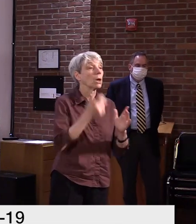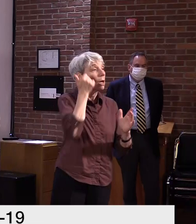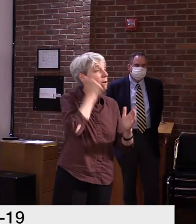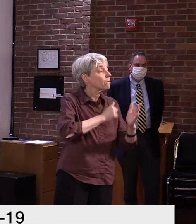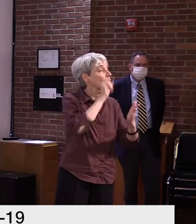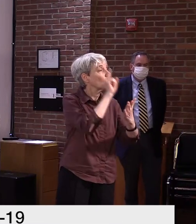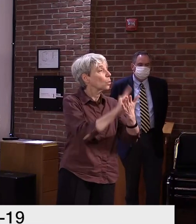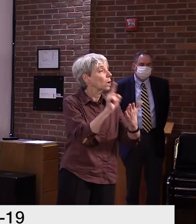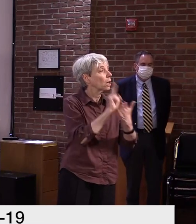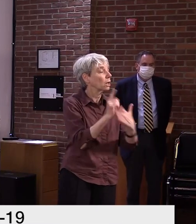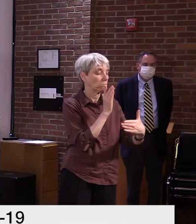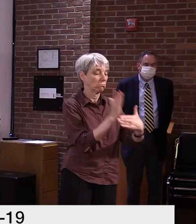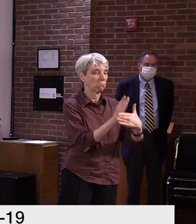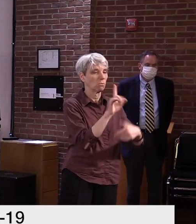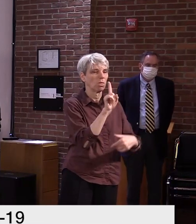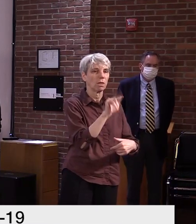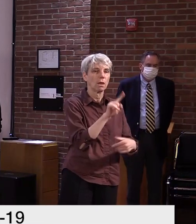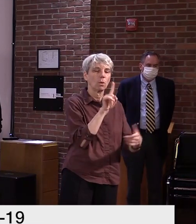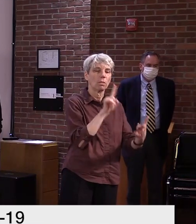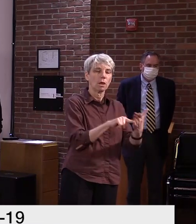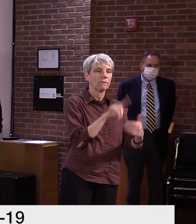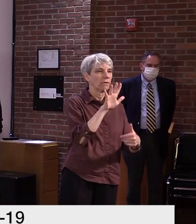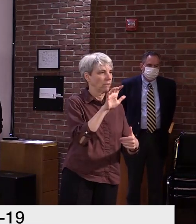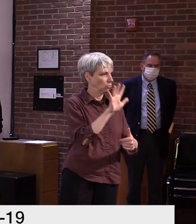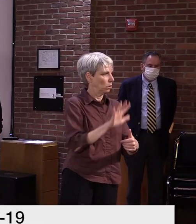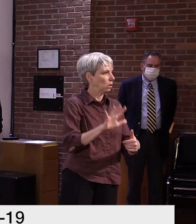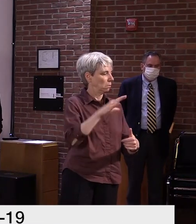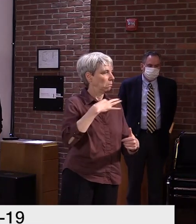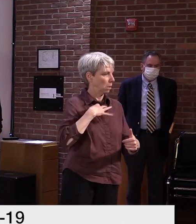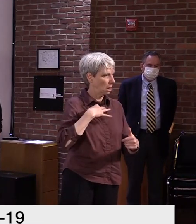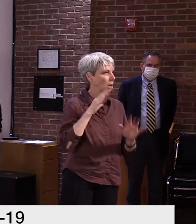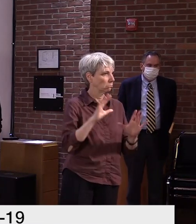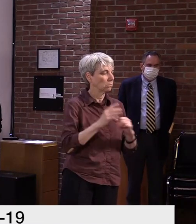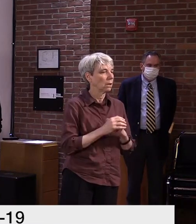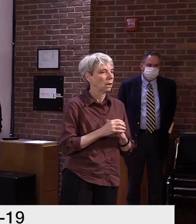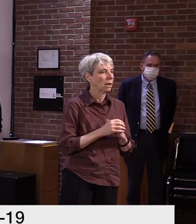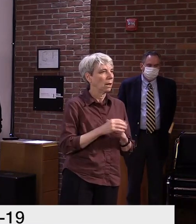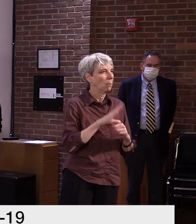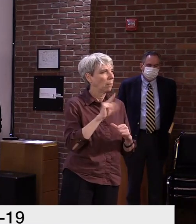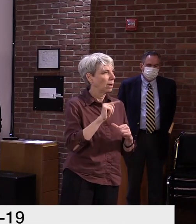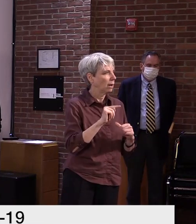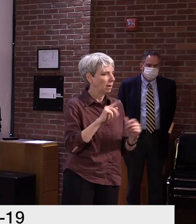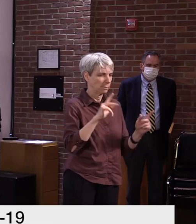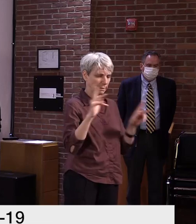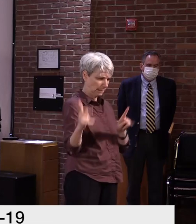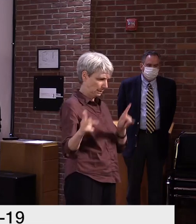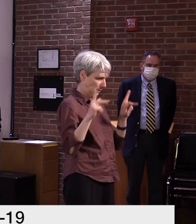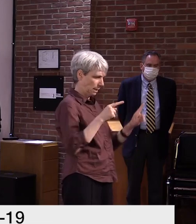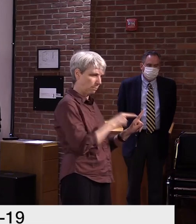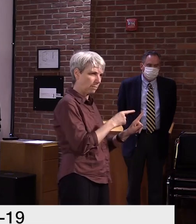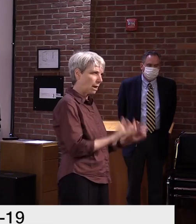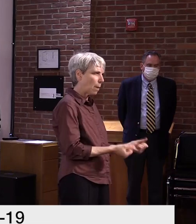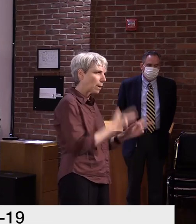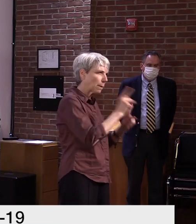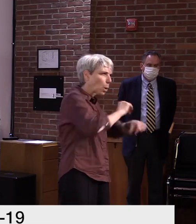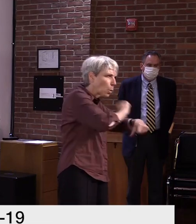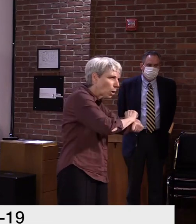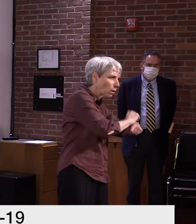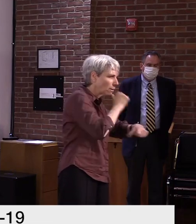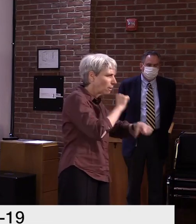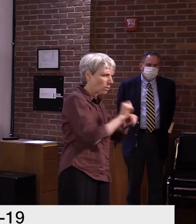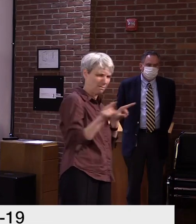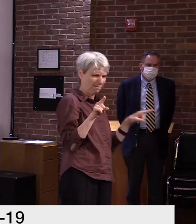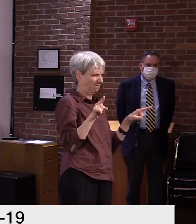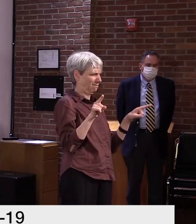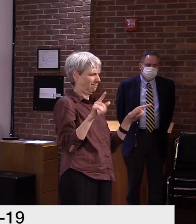each week. And yet we're not necessarily seeing that in the actual labor market. And so now looking at